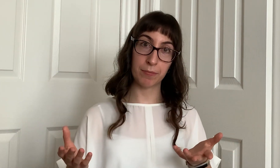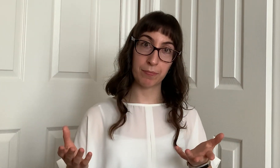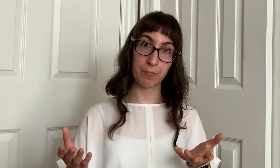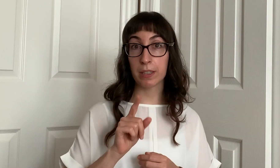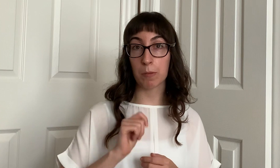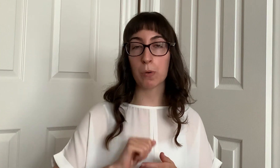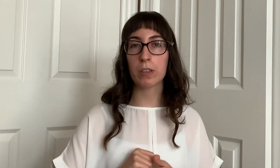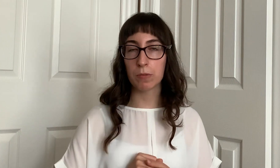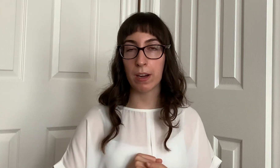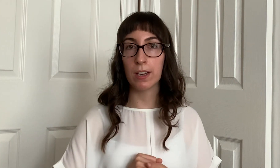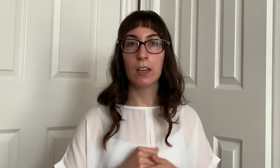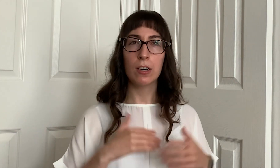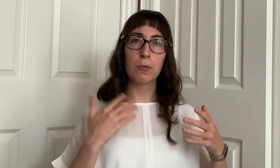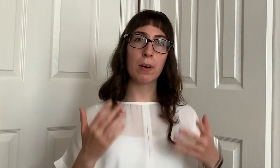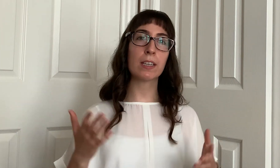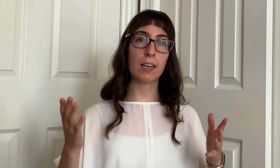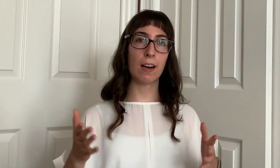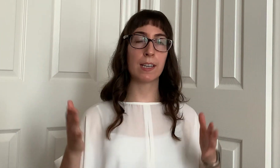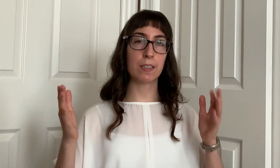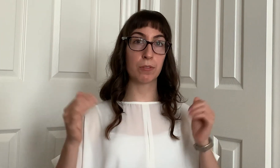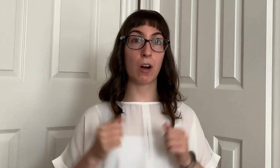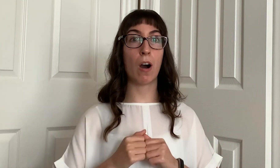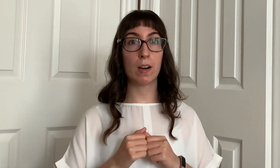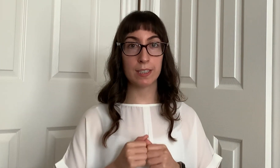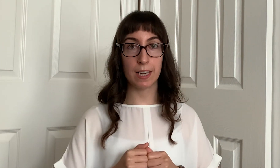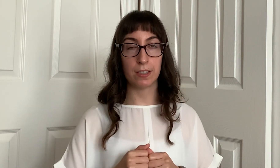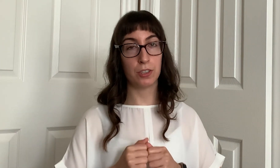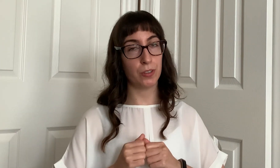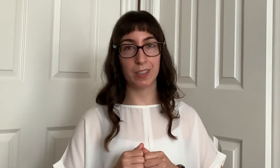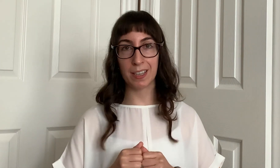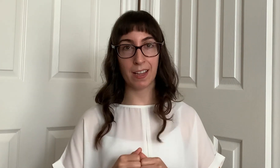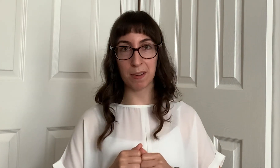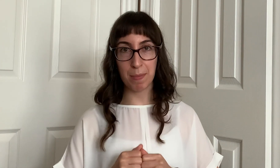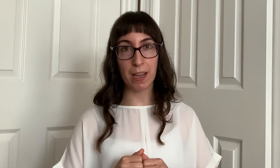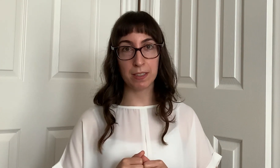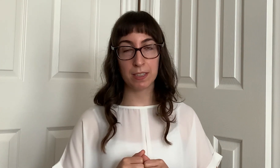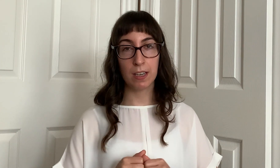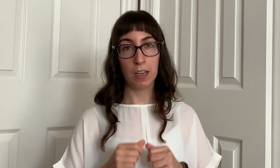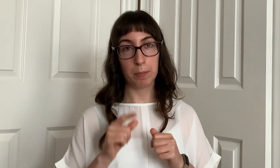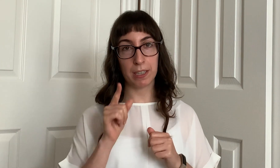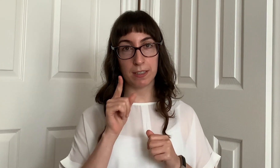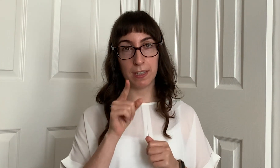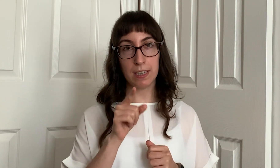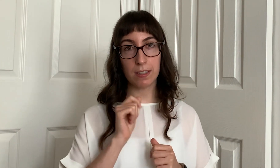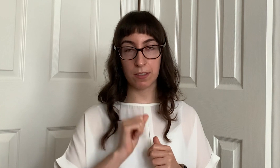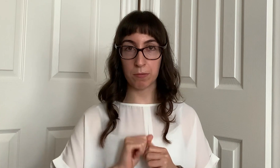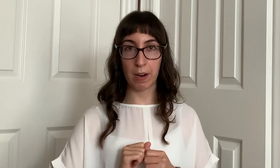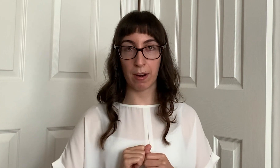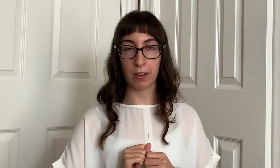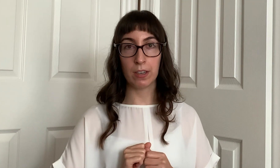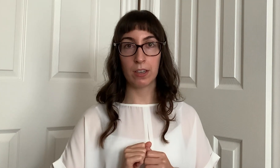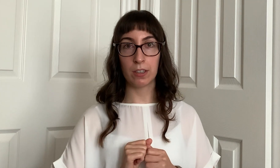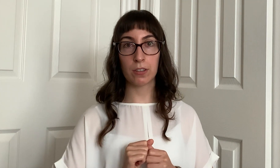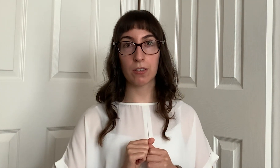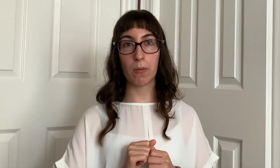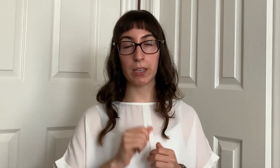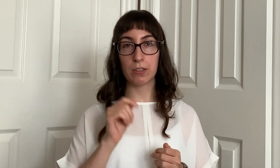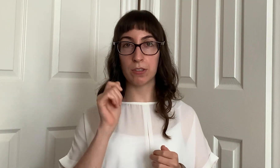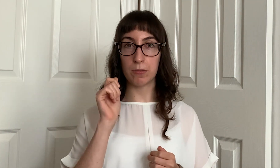really important one what kind of content do they like best because this is where you're going to